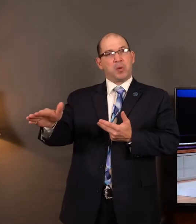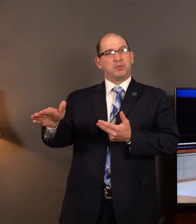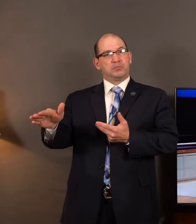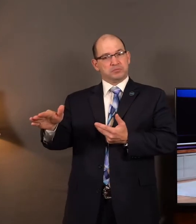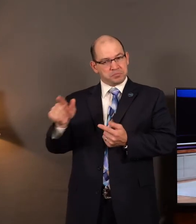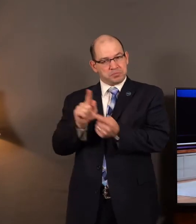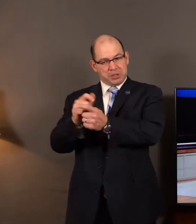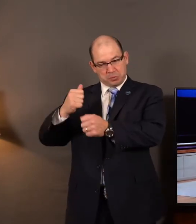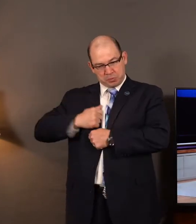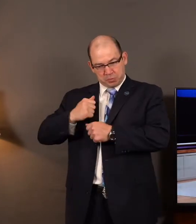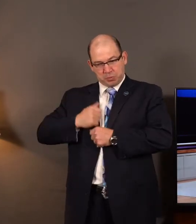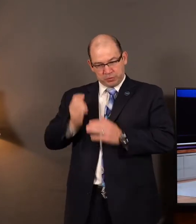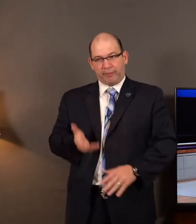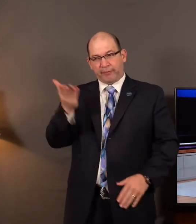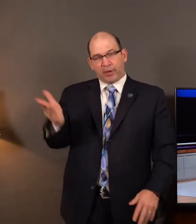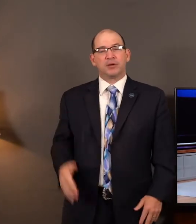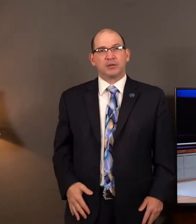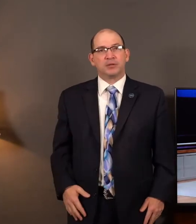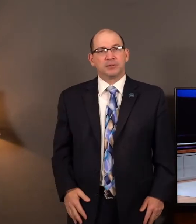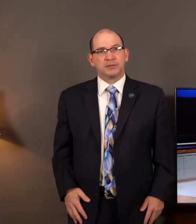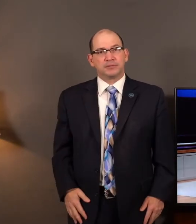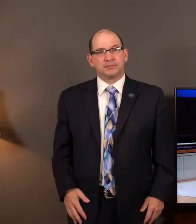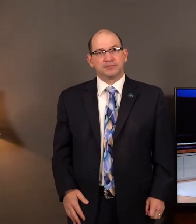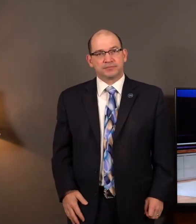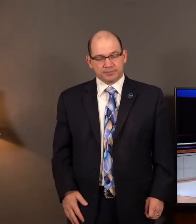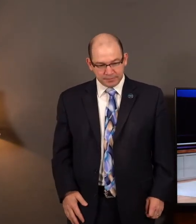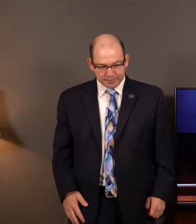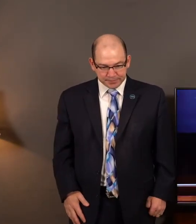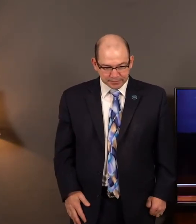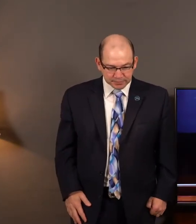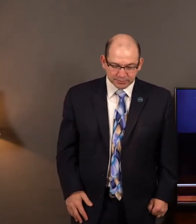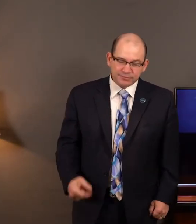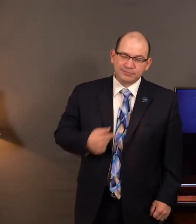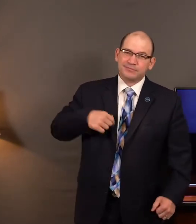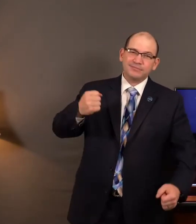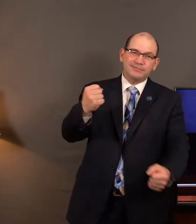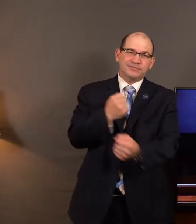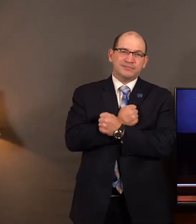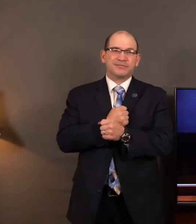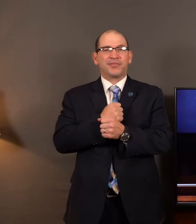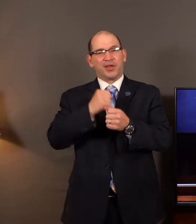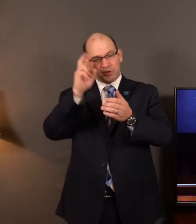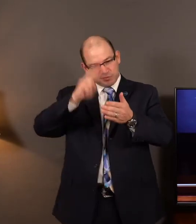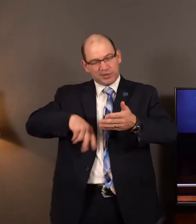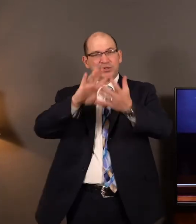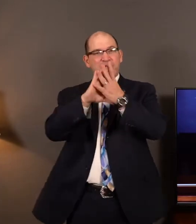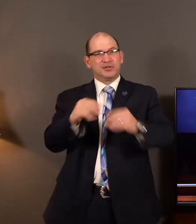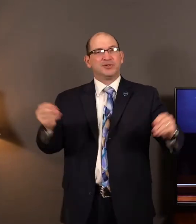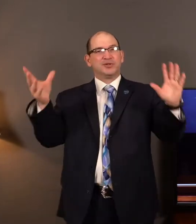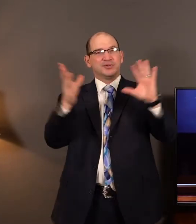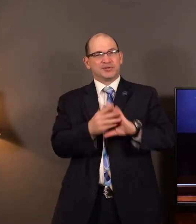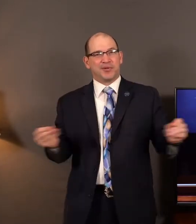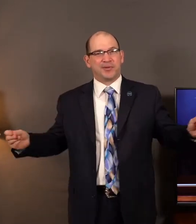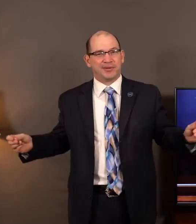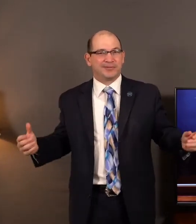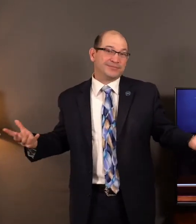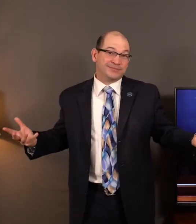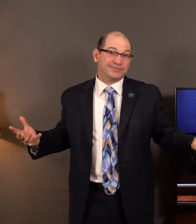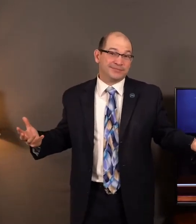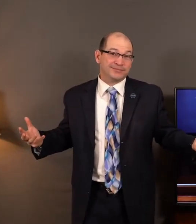so that is the option that they take. And I love as we read their rationale. As we read their discussion. As